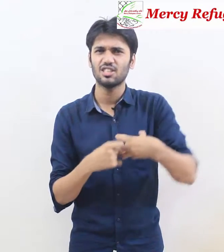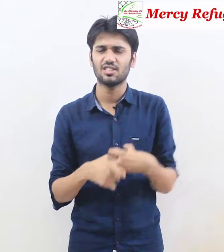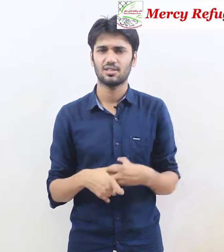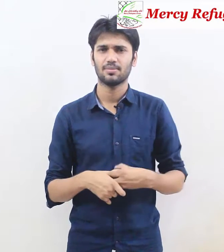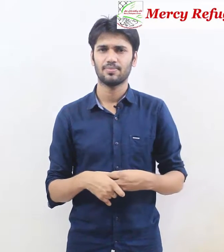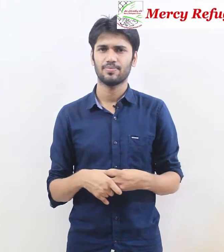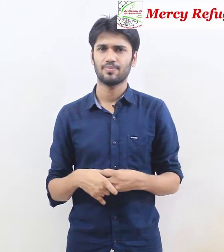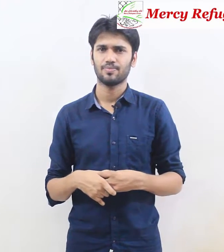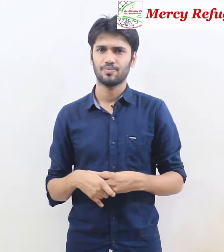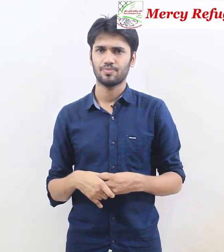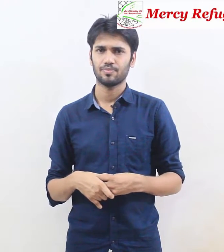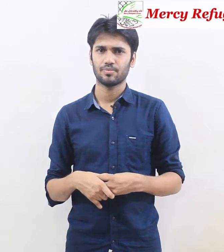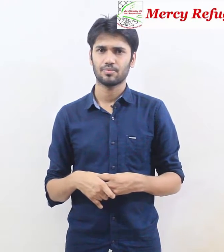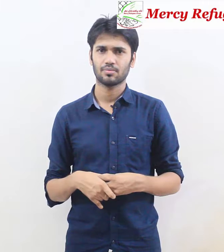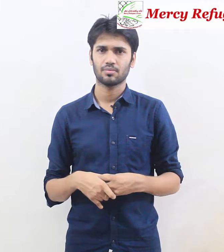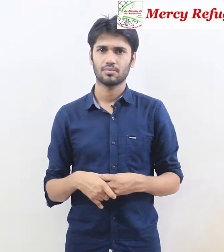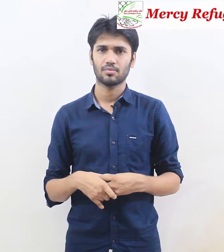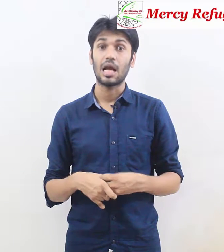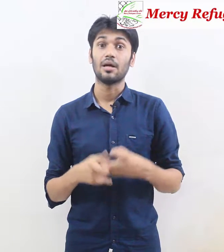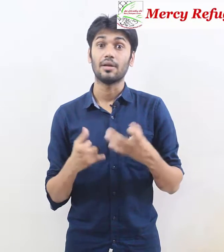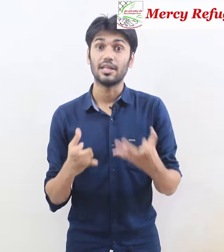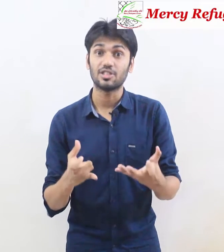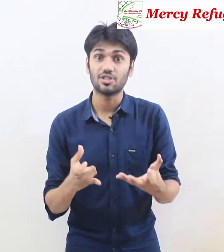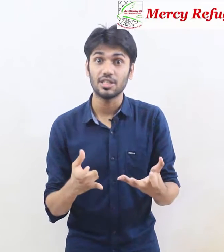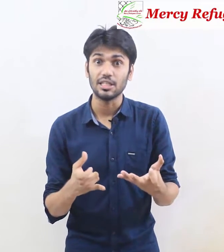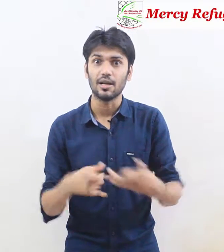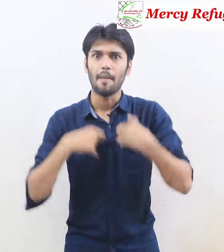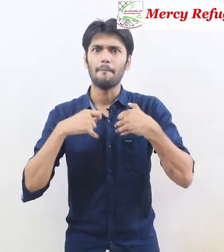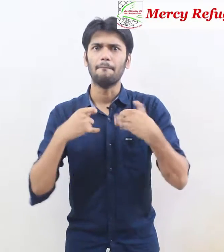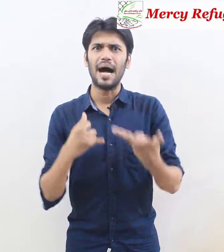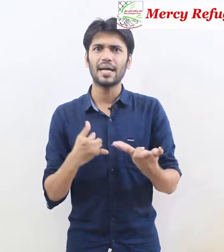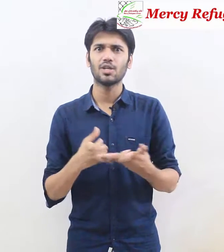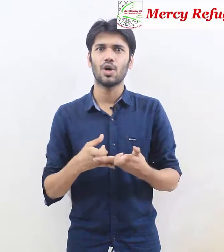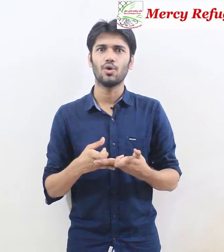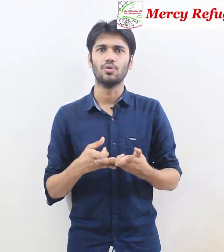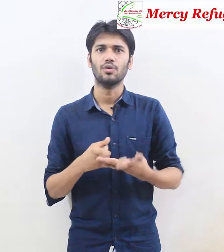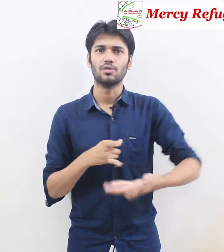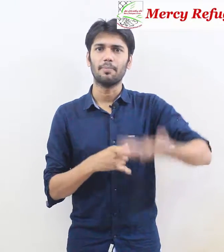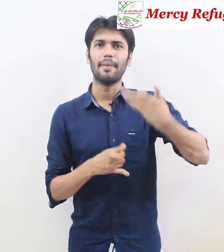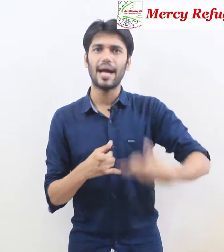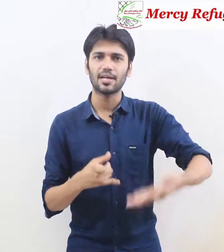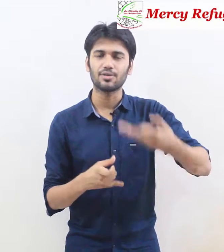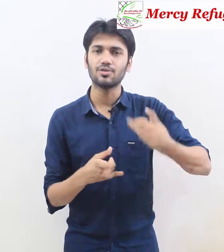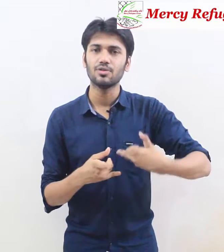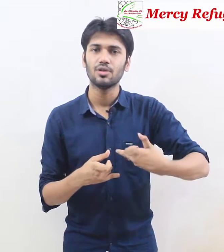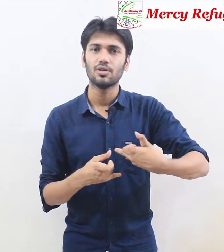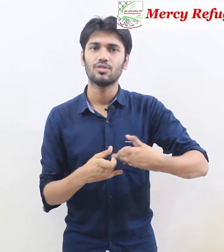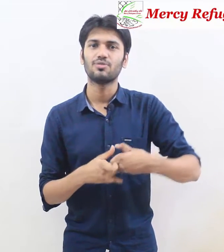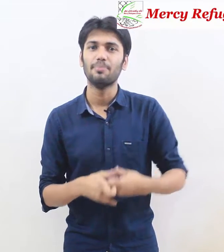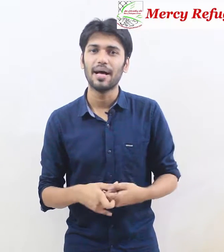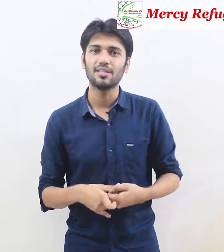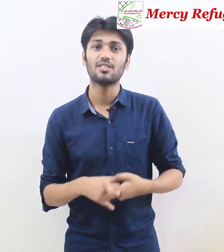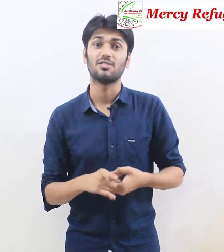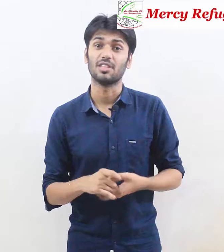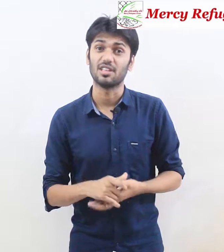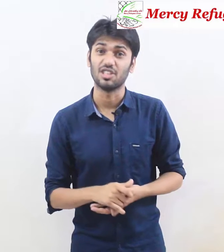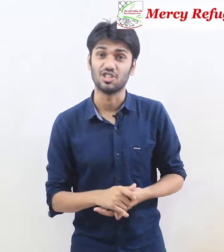let's just see mango mango smells delicious